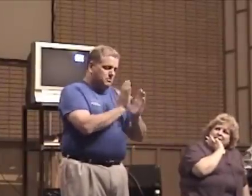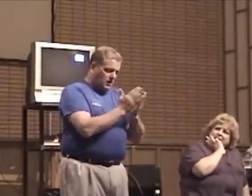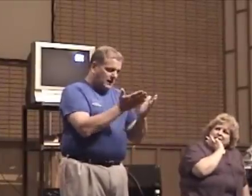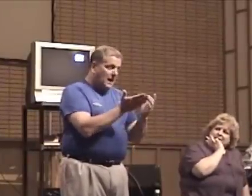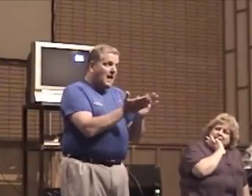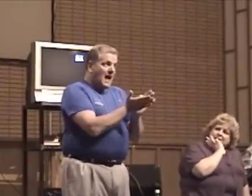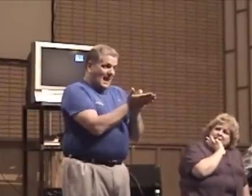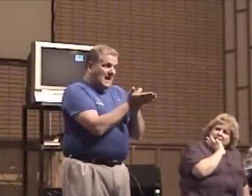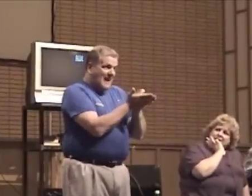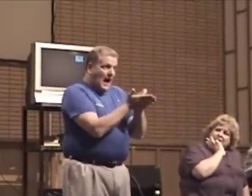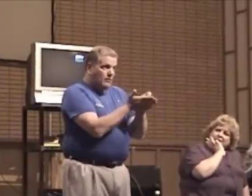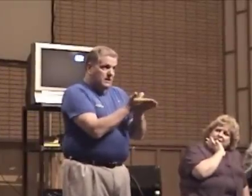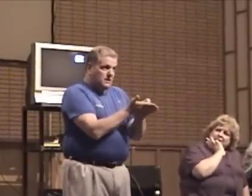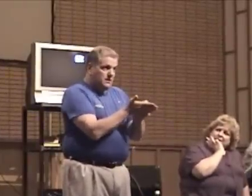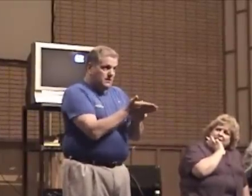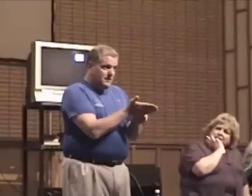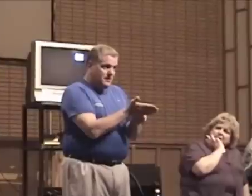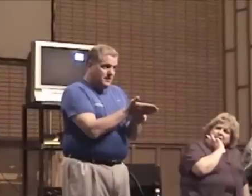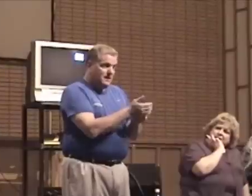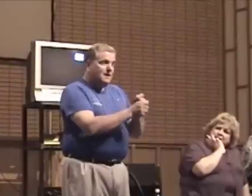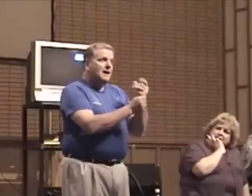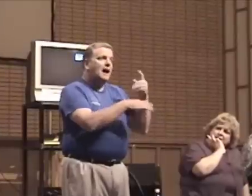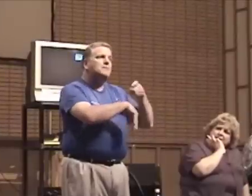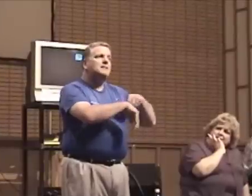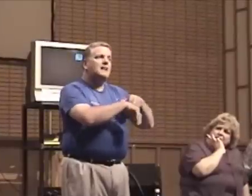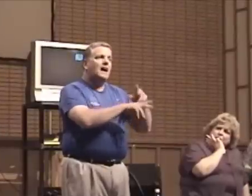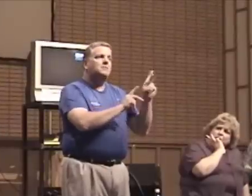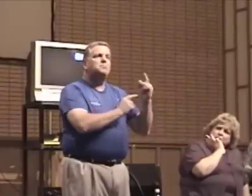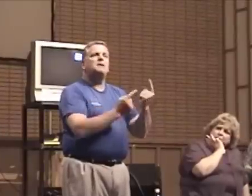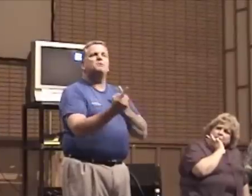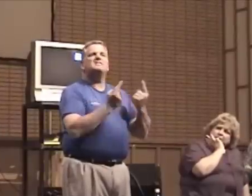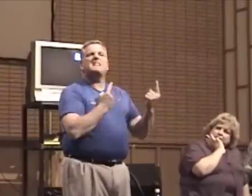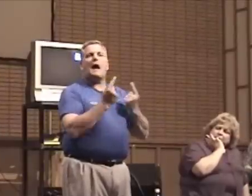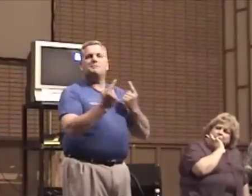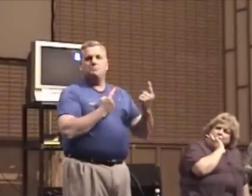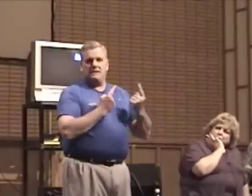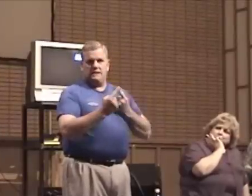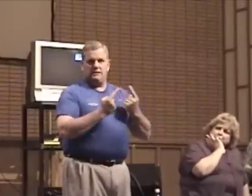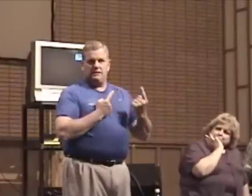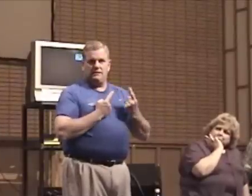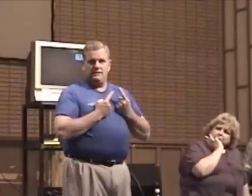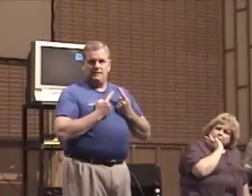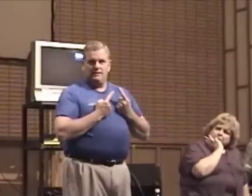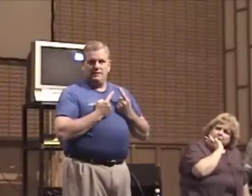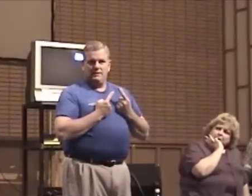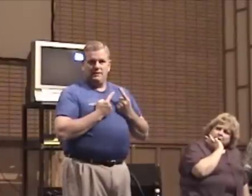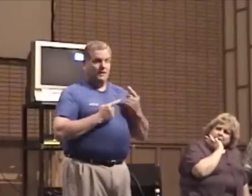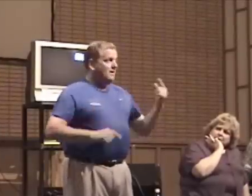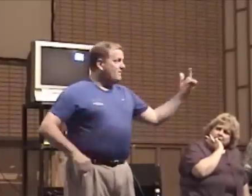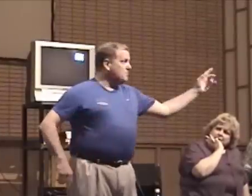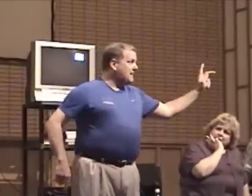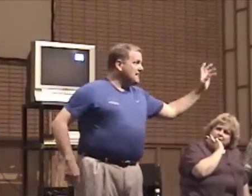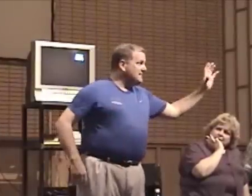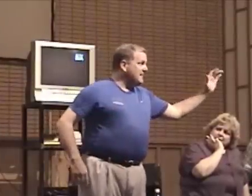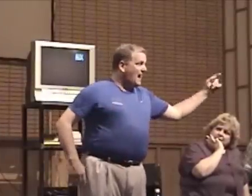book. And I counted how many times people stopped me. From KTI